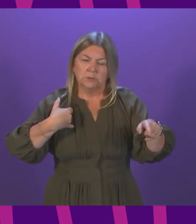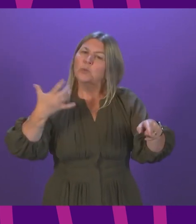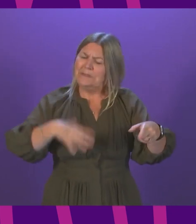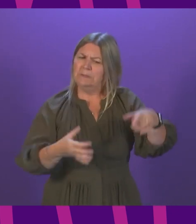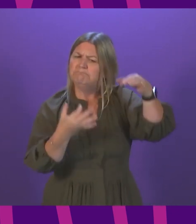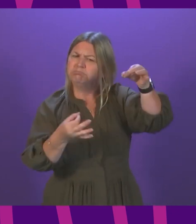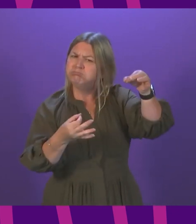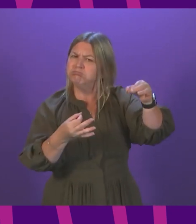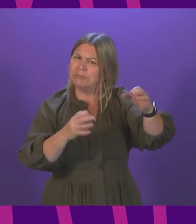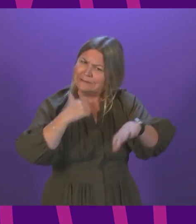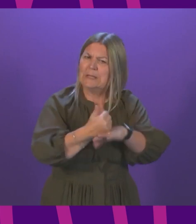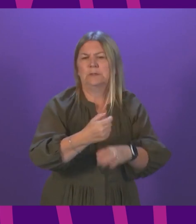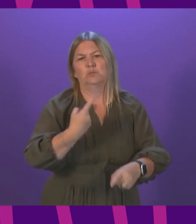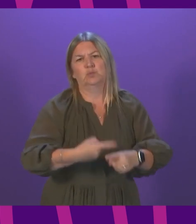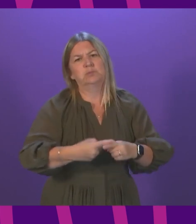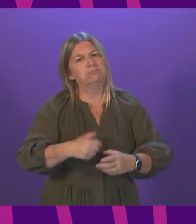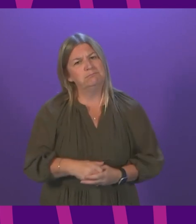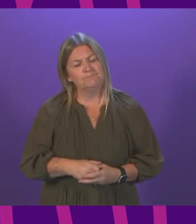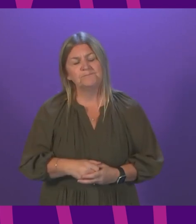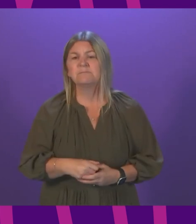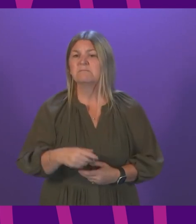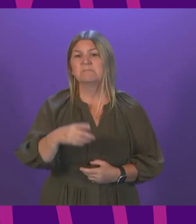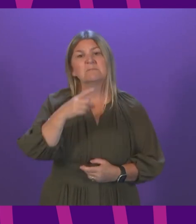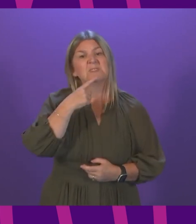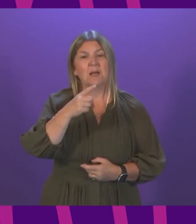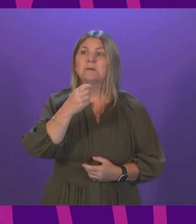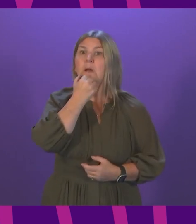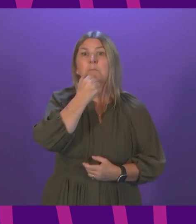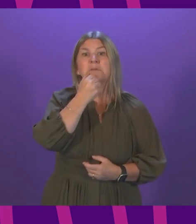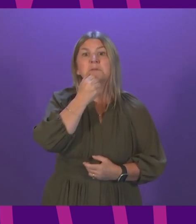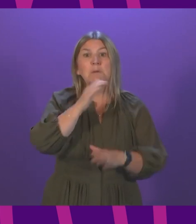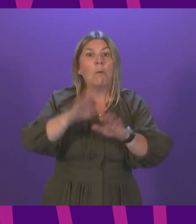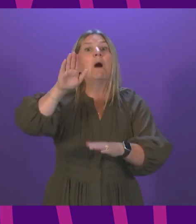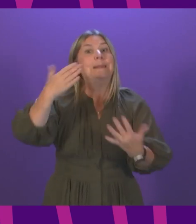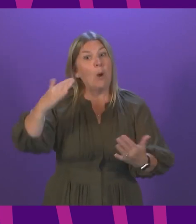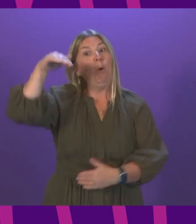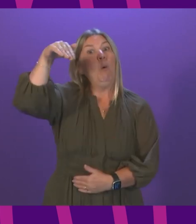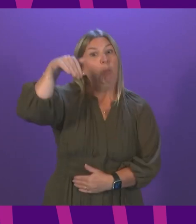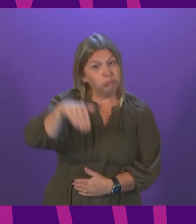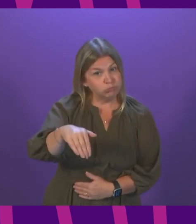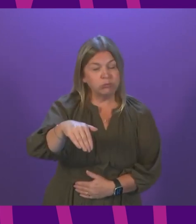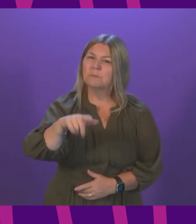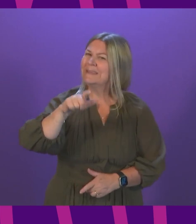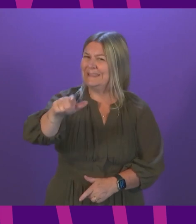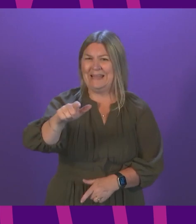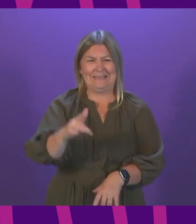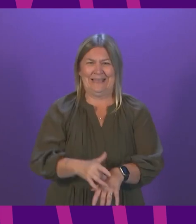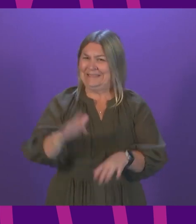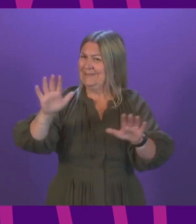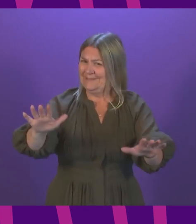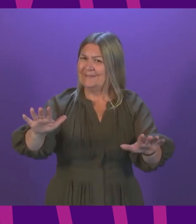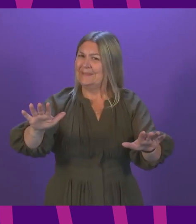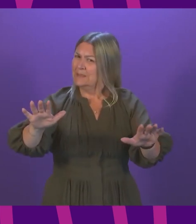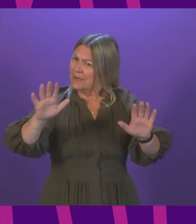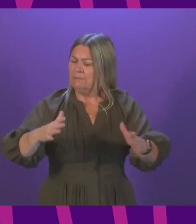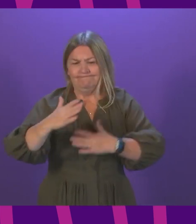soon. As I have underlined, despite the recent fall in cases, the position does remain fragile, the NHS is under sustained